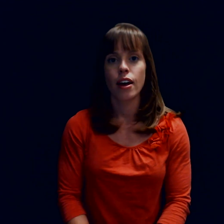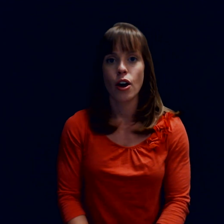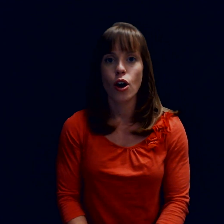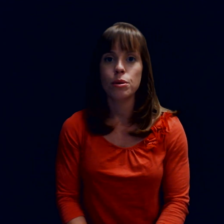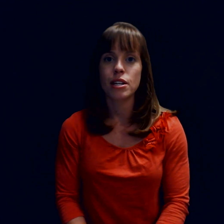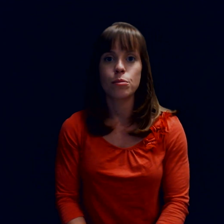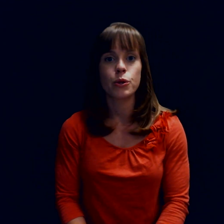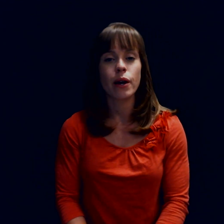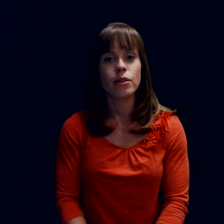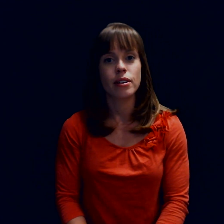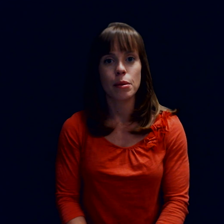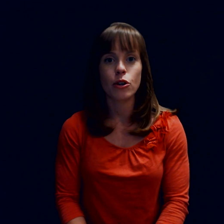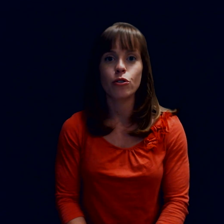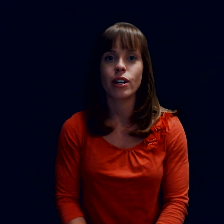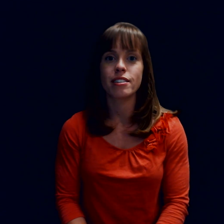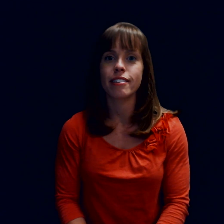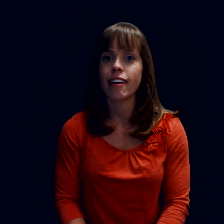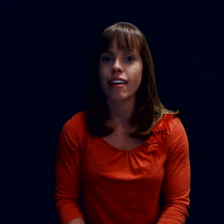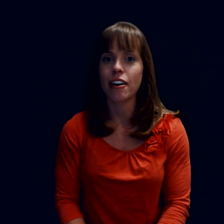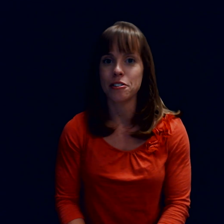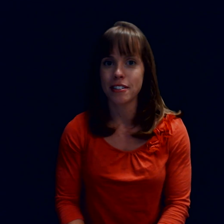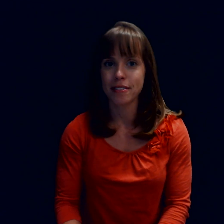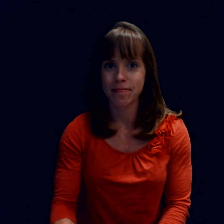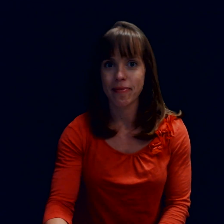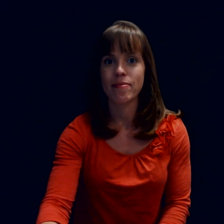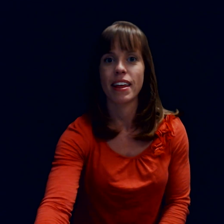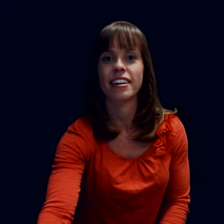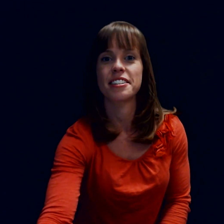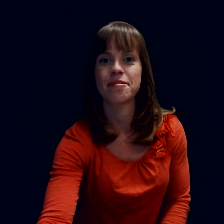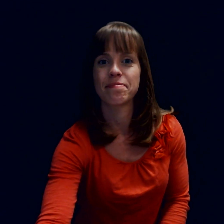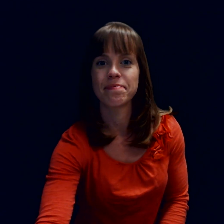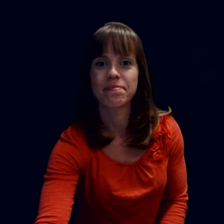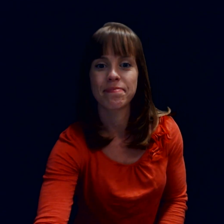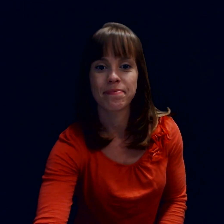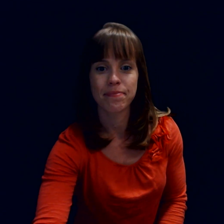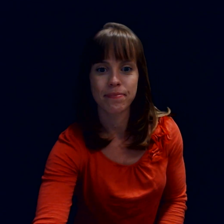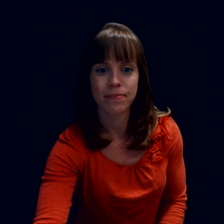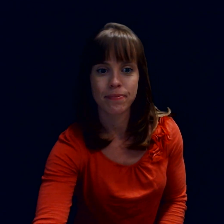Hope this helps you out. Let me know if you guys need anything else. Thanks. . .